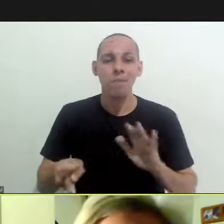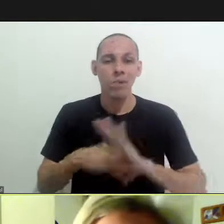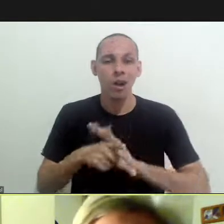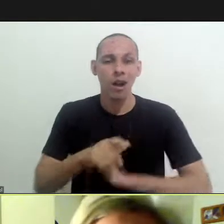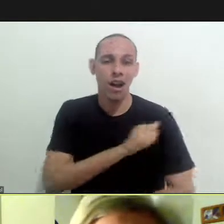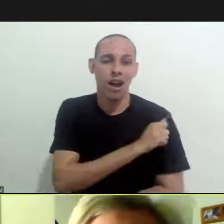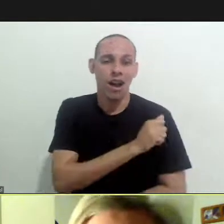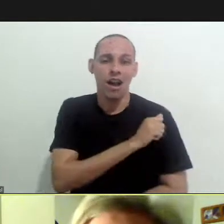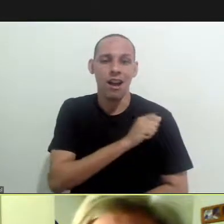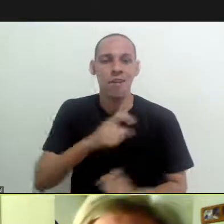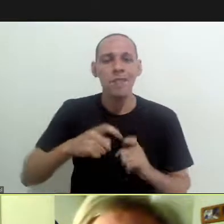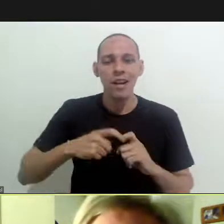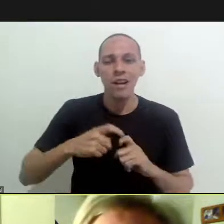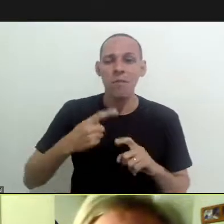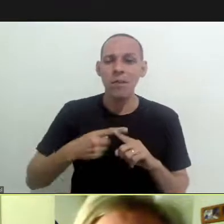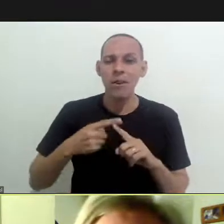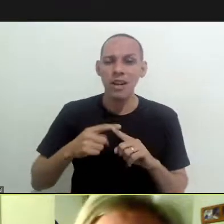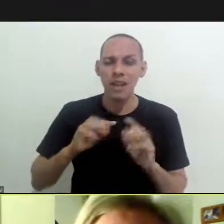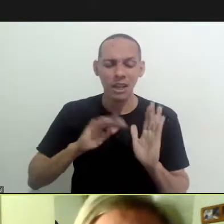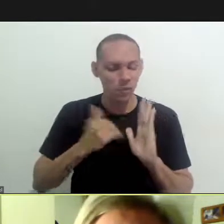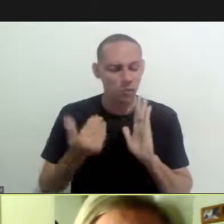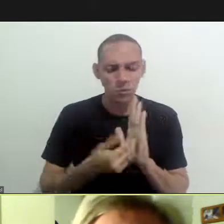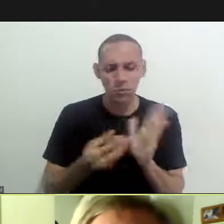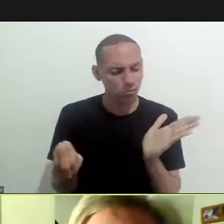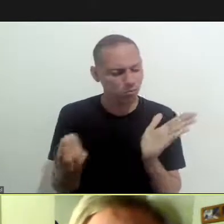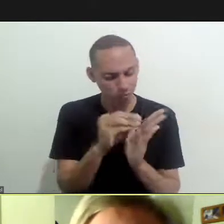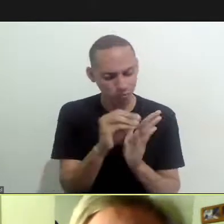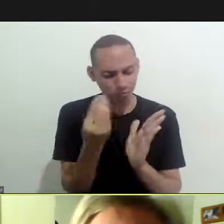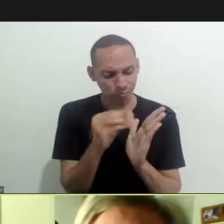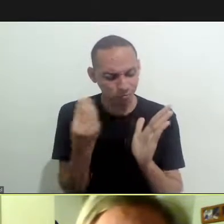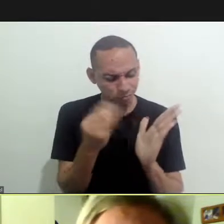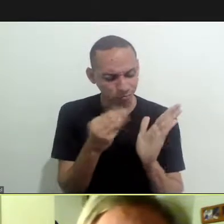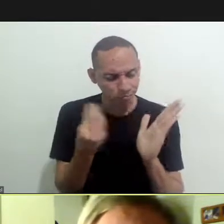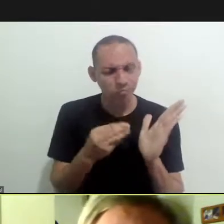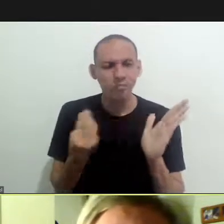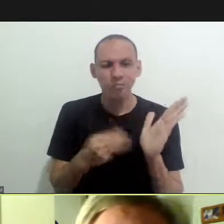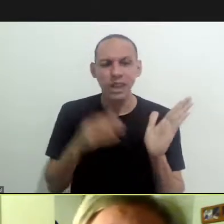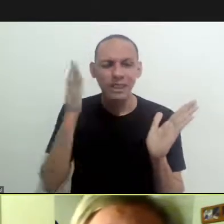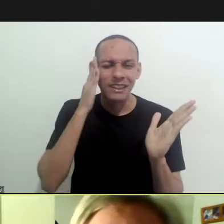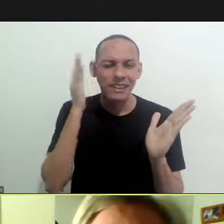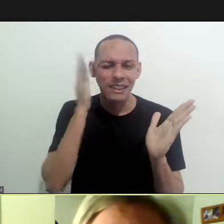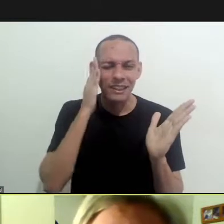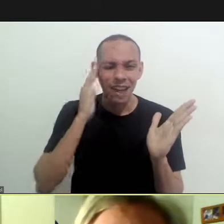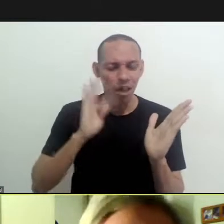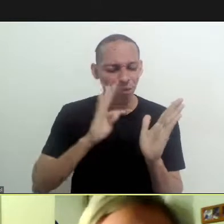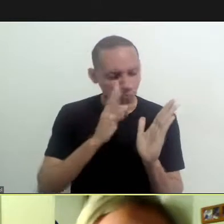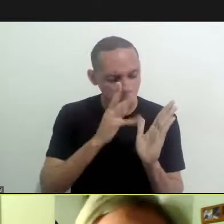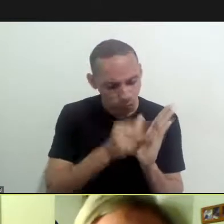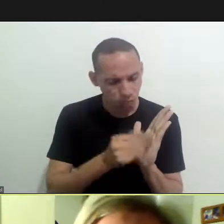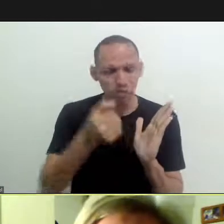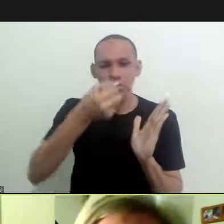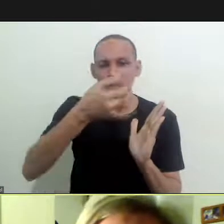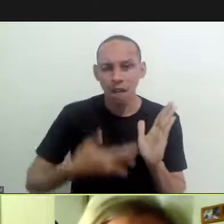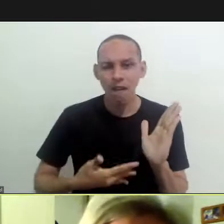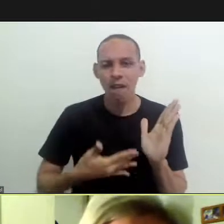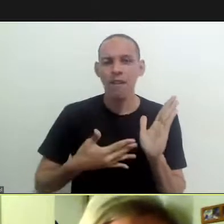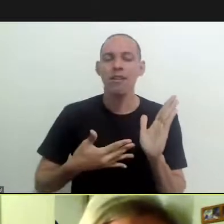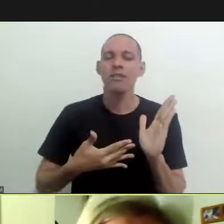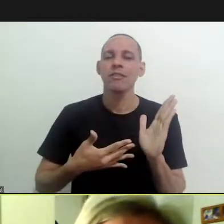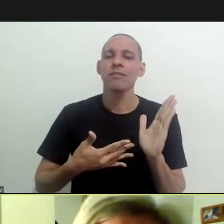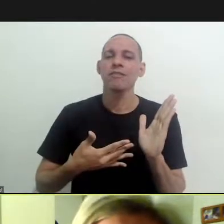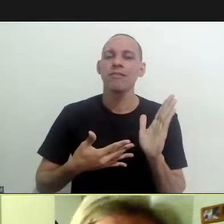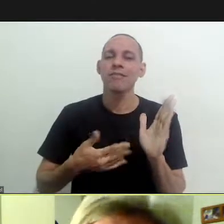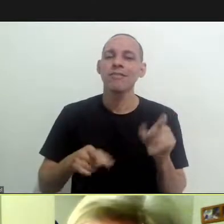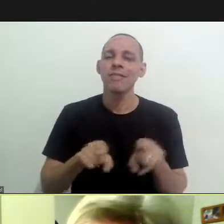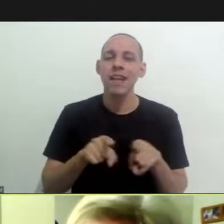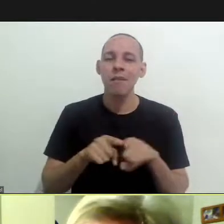with a study which is fully integrated in terms of knowledge in this concept and also